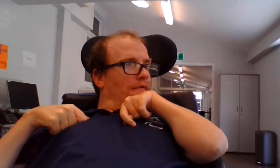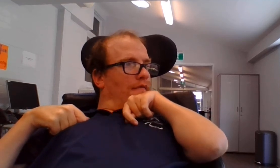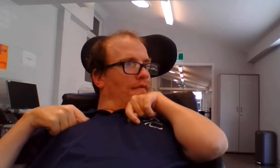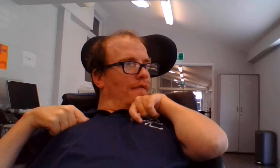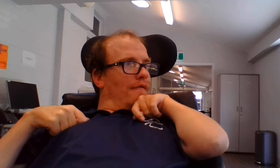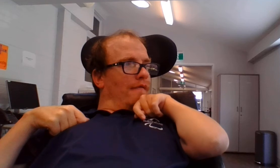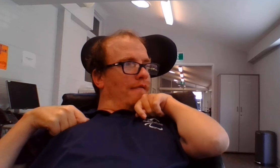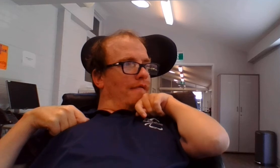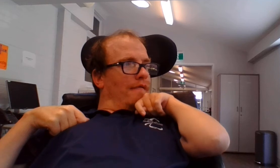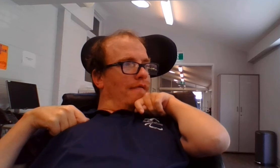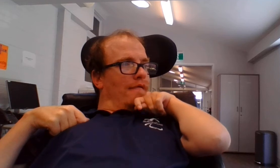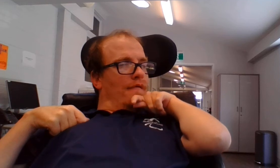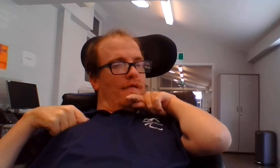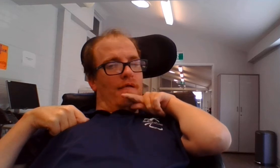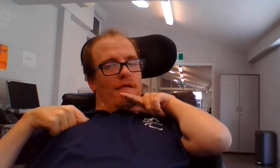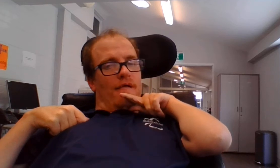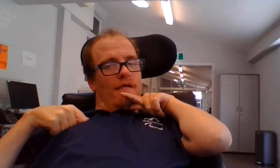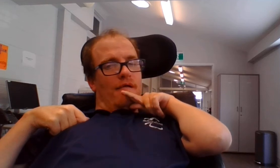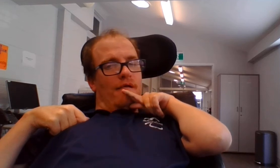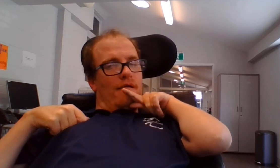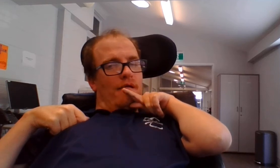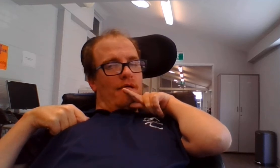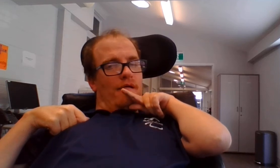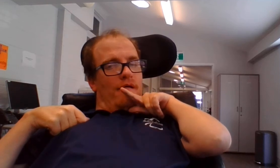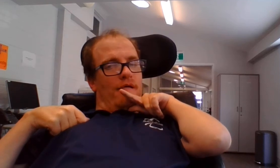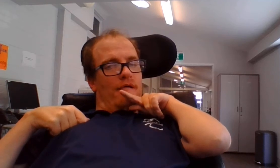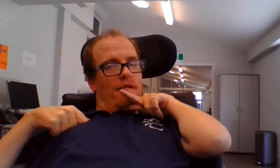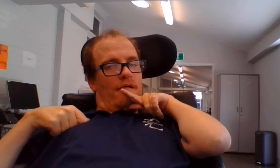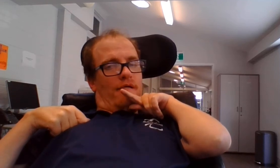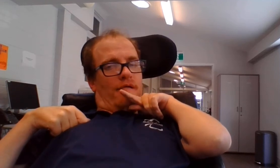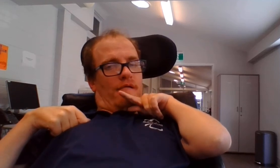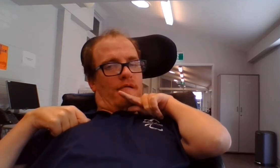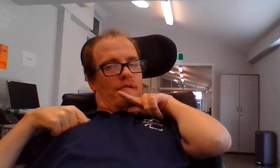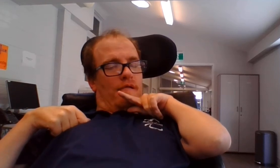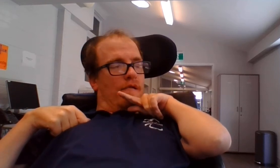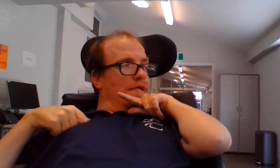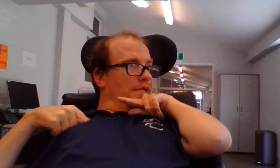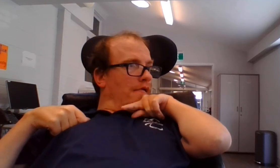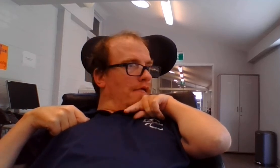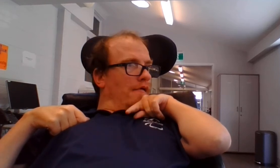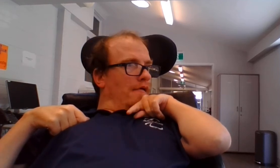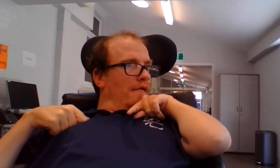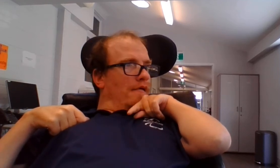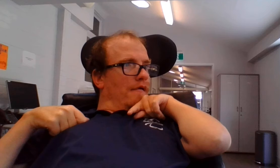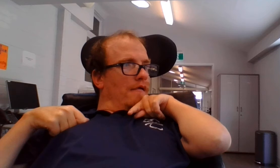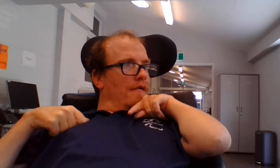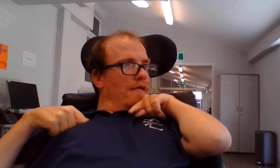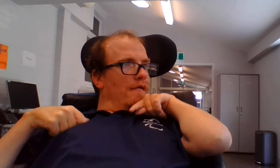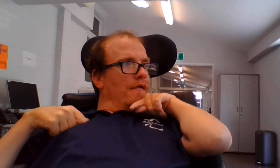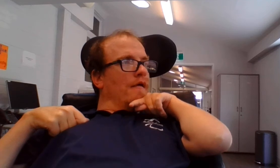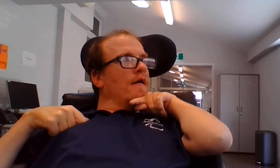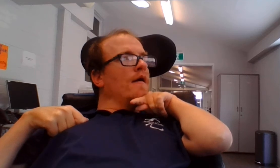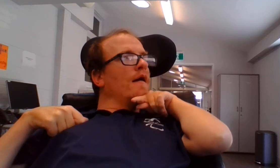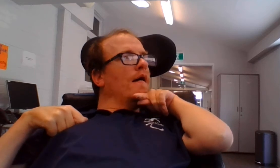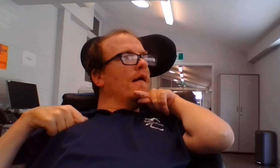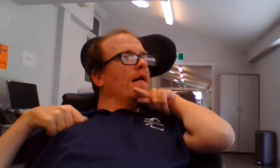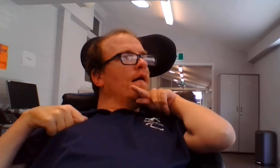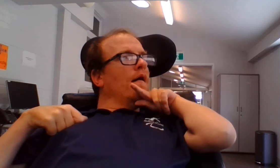Thank you for having me on your show. It is always a pleasure. And I hope your viewers enjoyed it. I'm looking forward to being back with you all